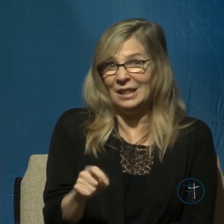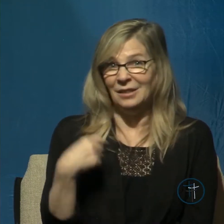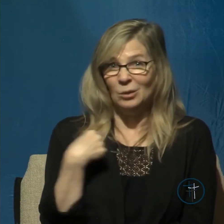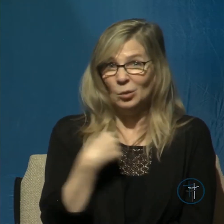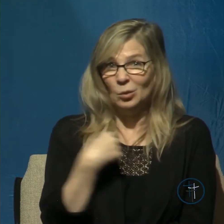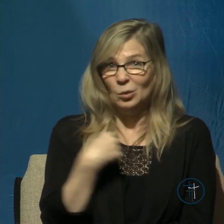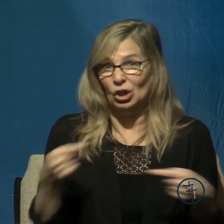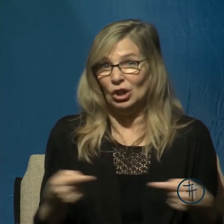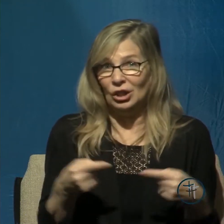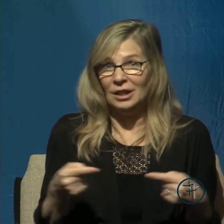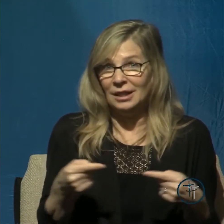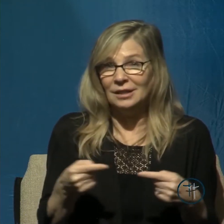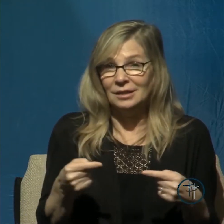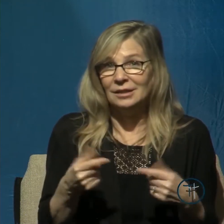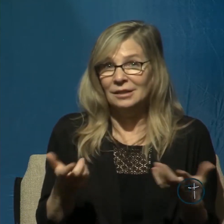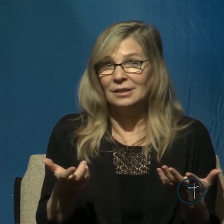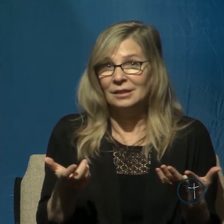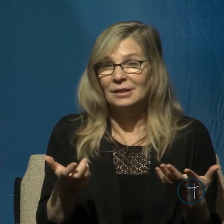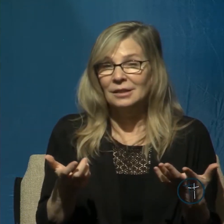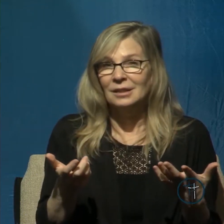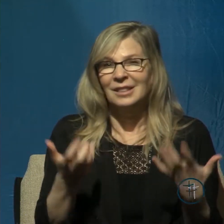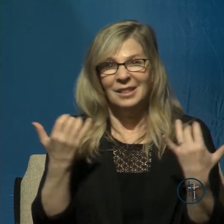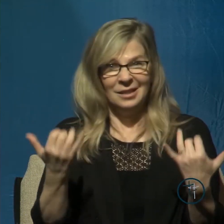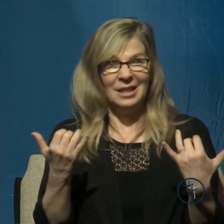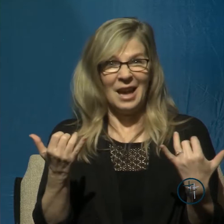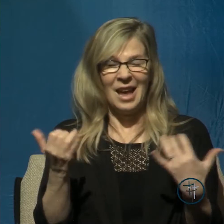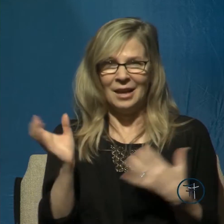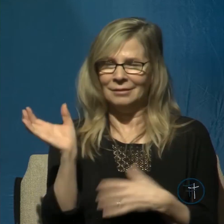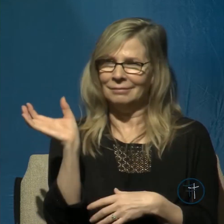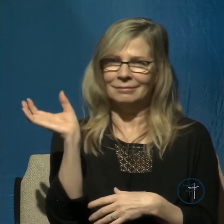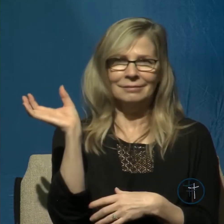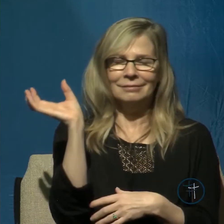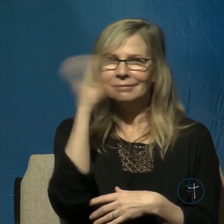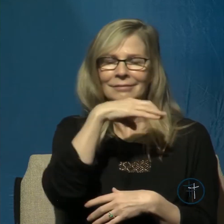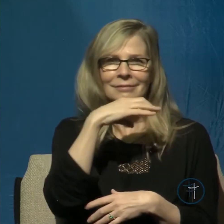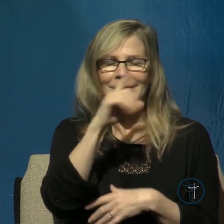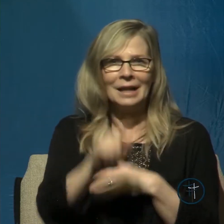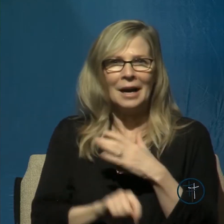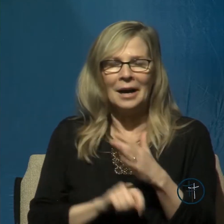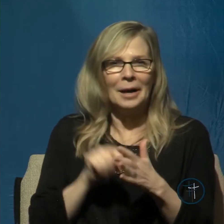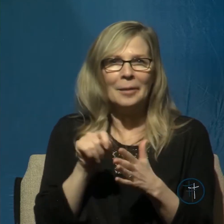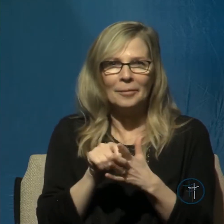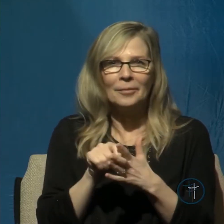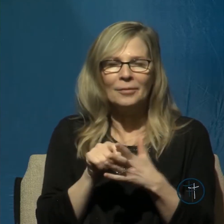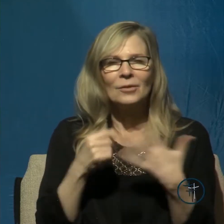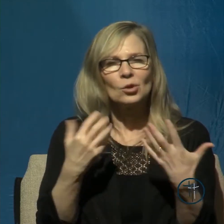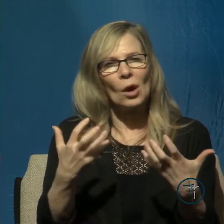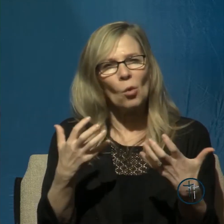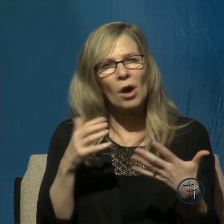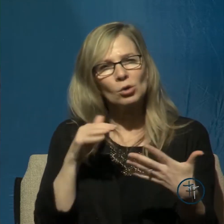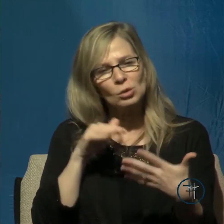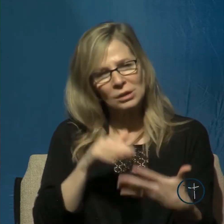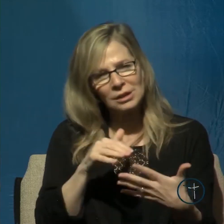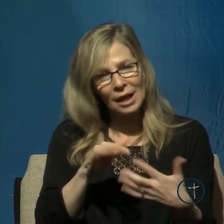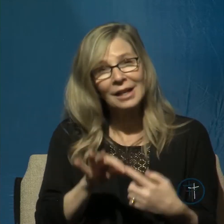Therefore, because of the unusual days that we are living in right now, I want us to study a very special Psalm both this morning